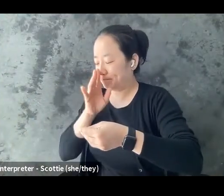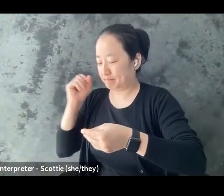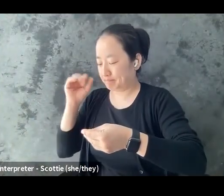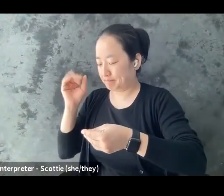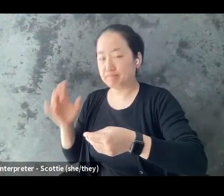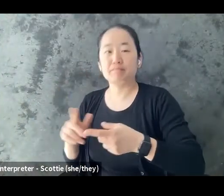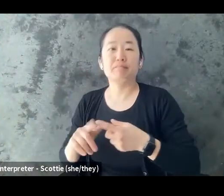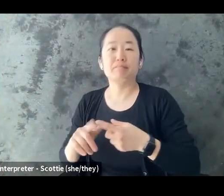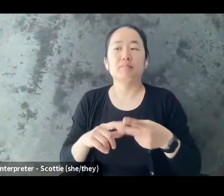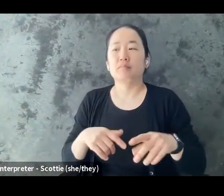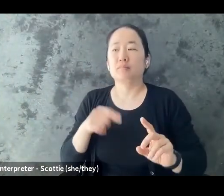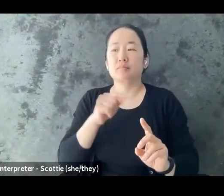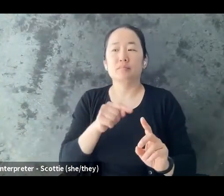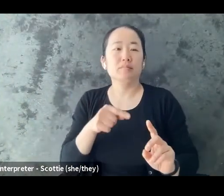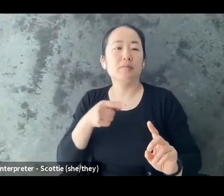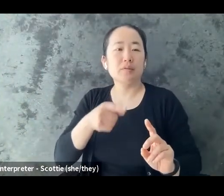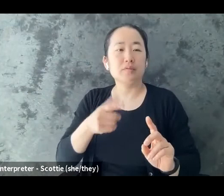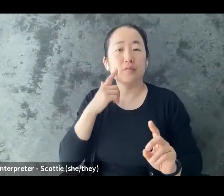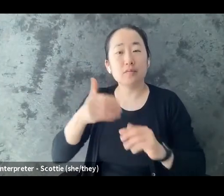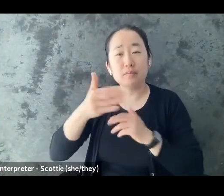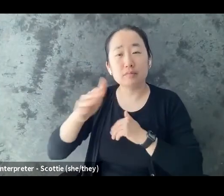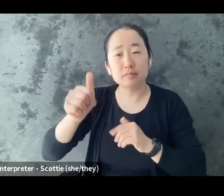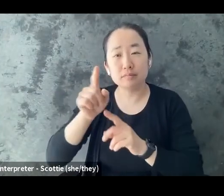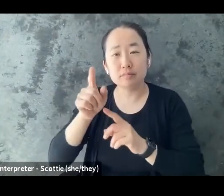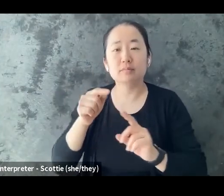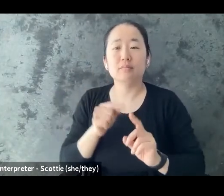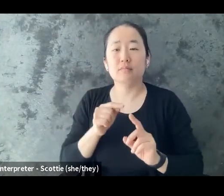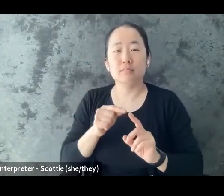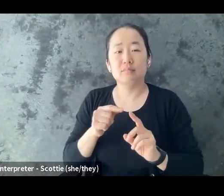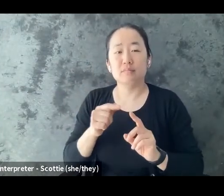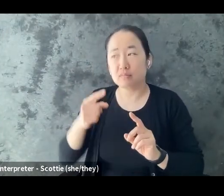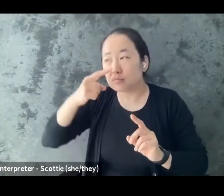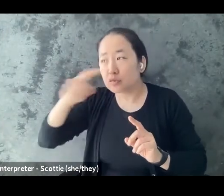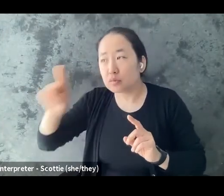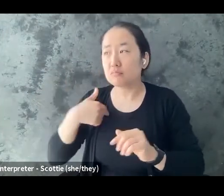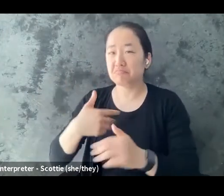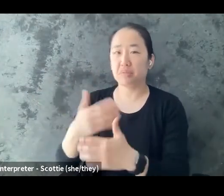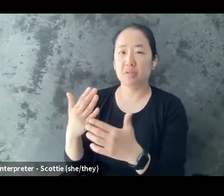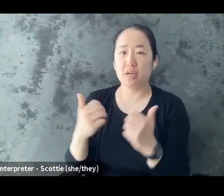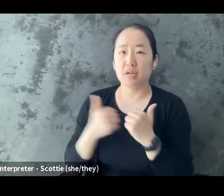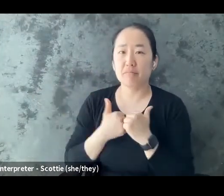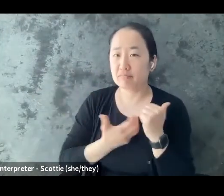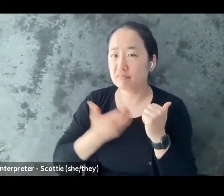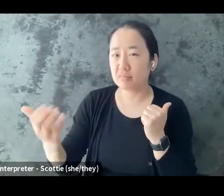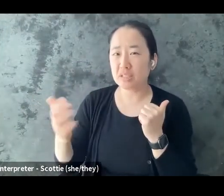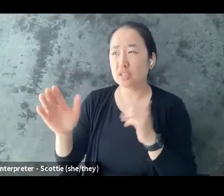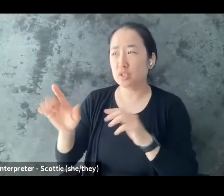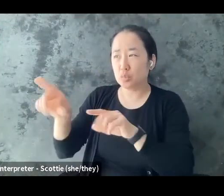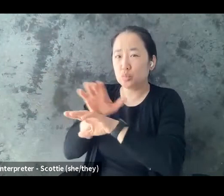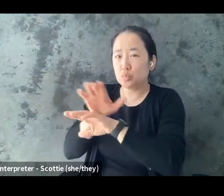for the next 10 minutes is it okay if i just share some things without interruption and then i check in with you and